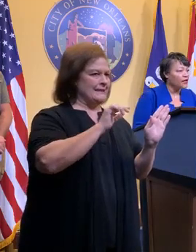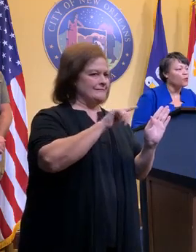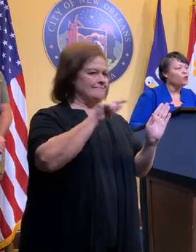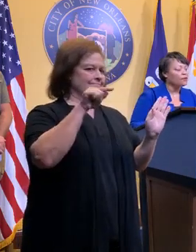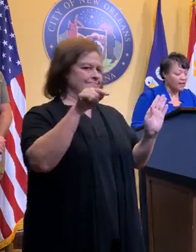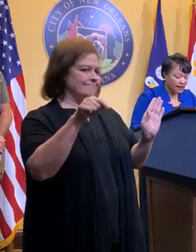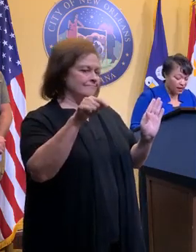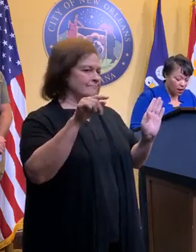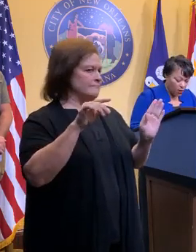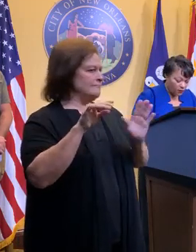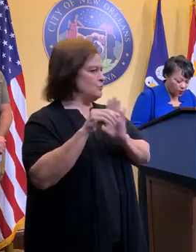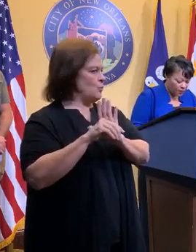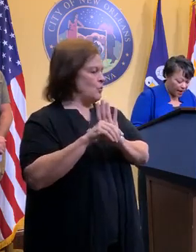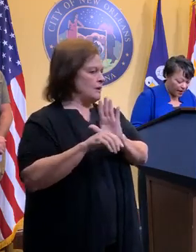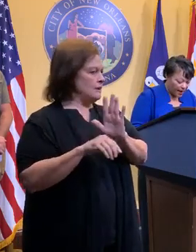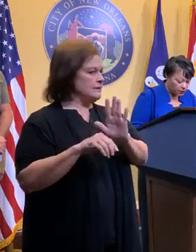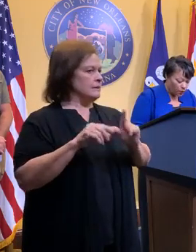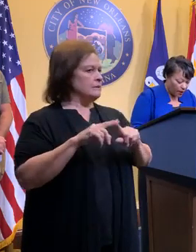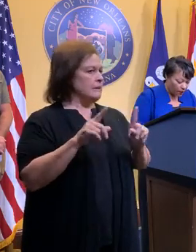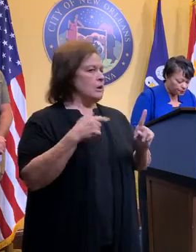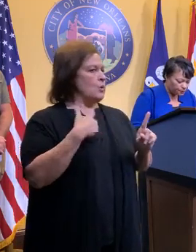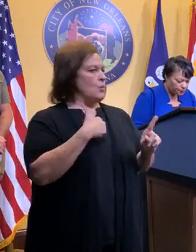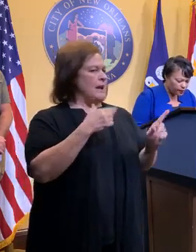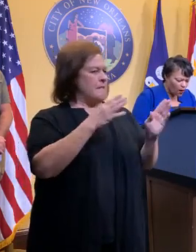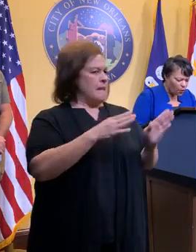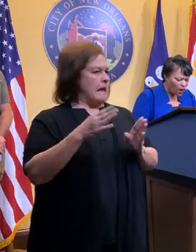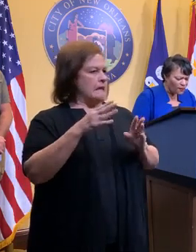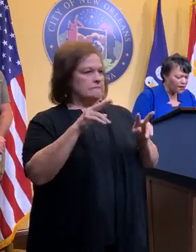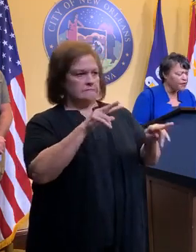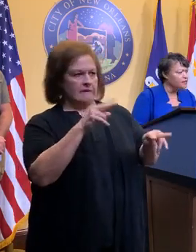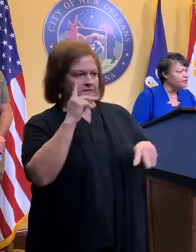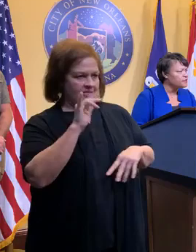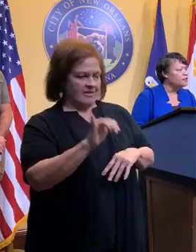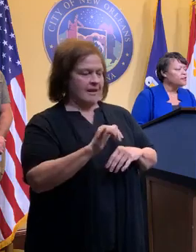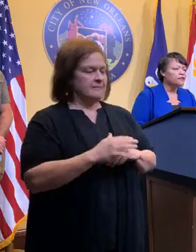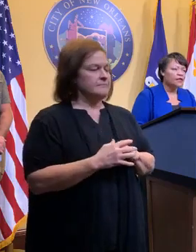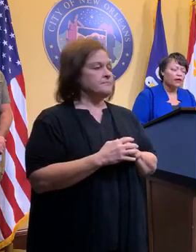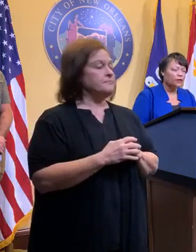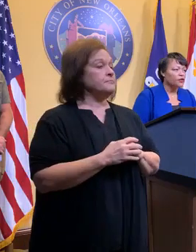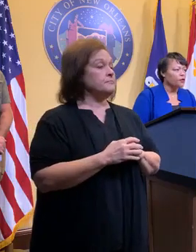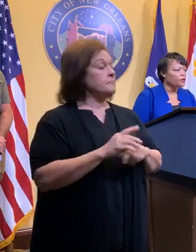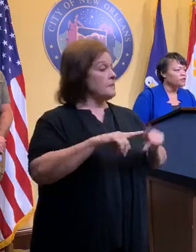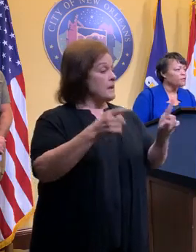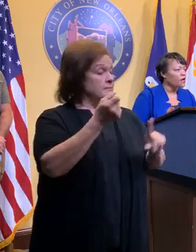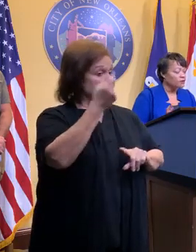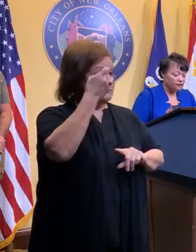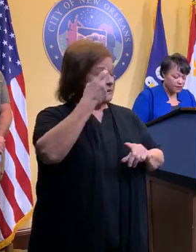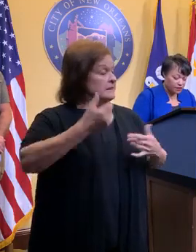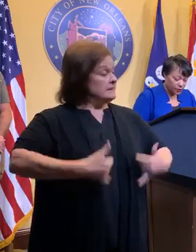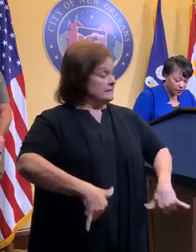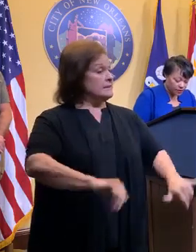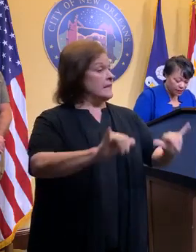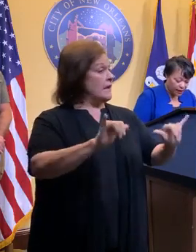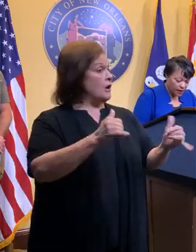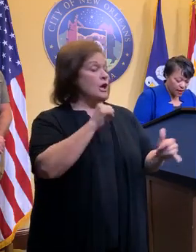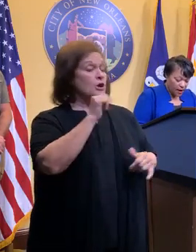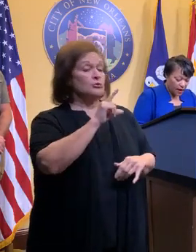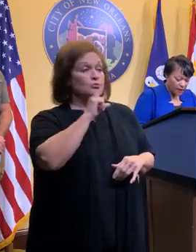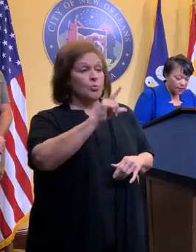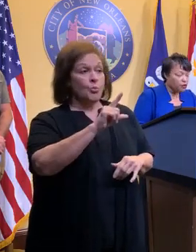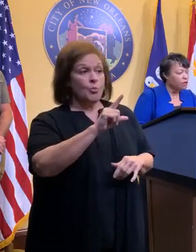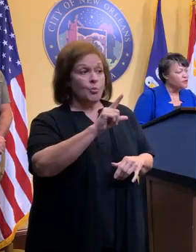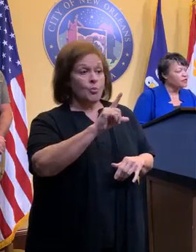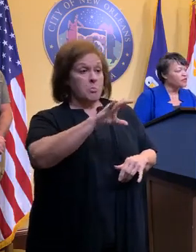be significant and we're planning for that as well. While there is still, you know, some level of uncertainty